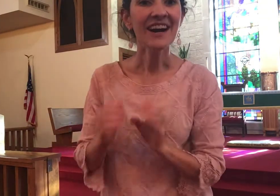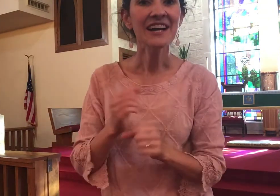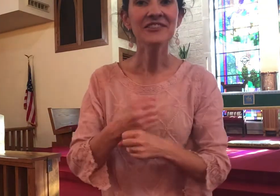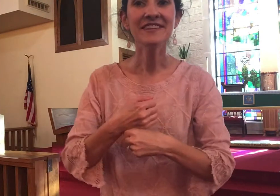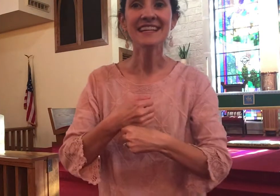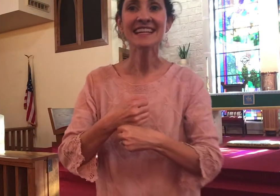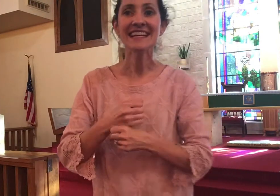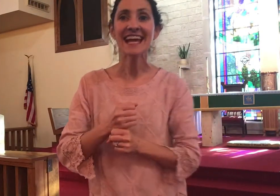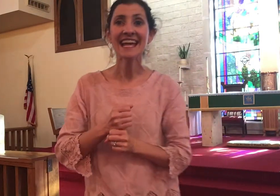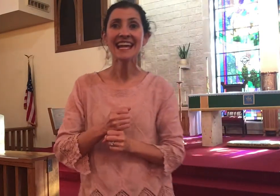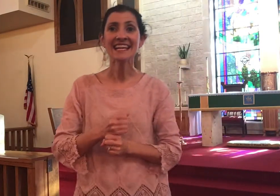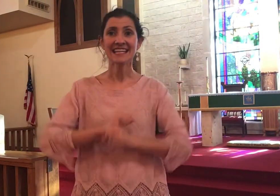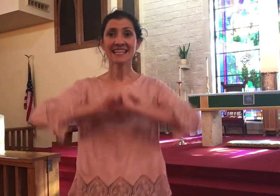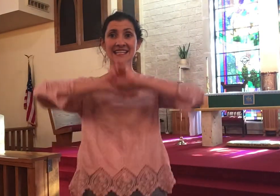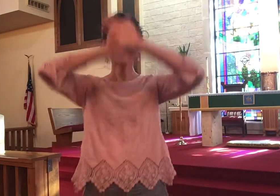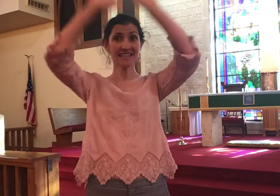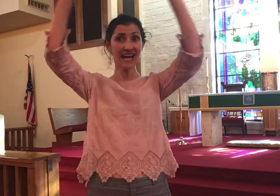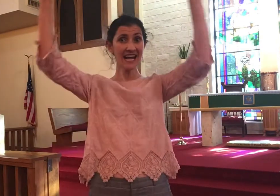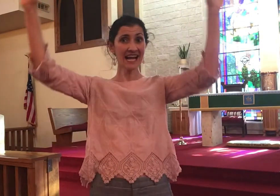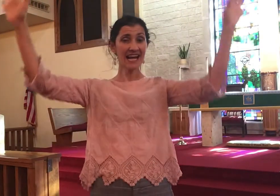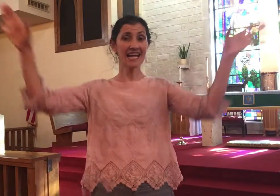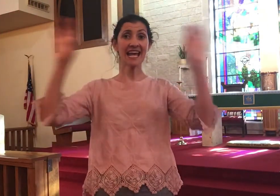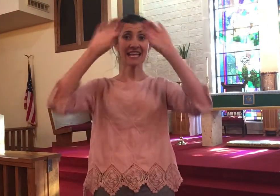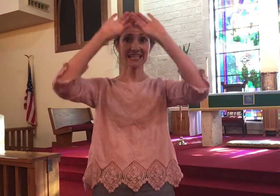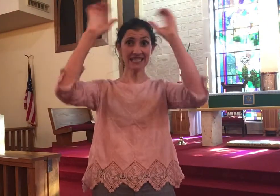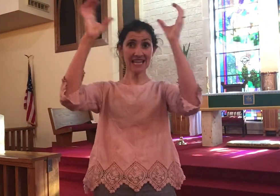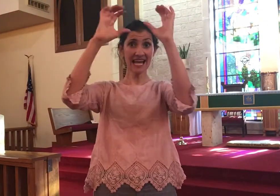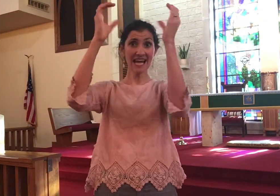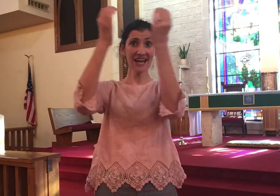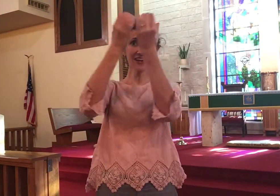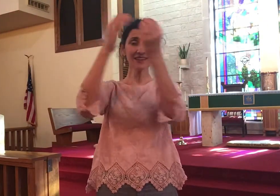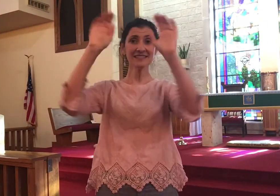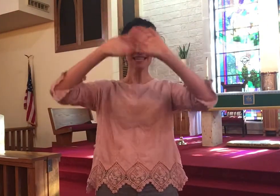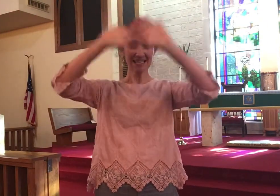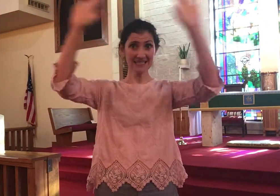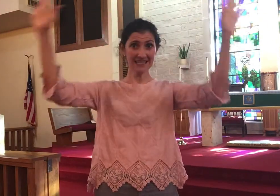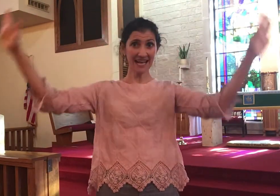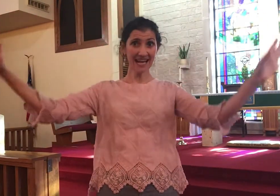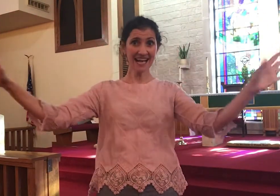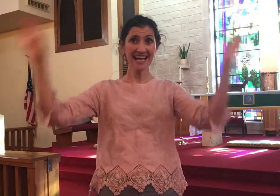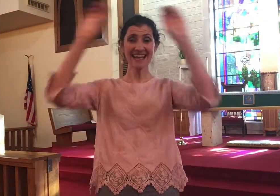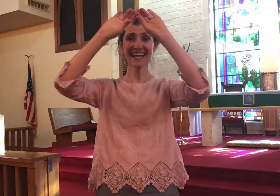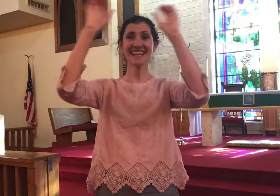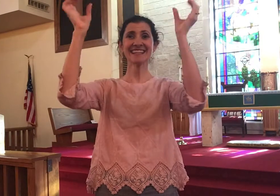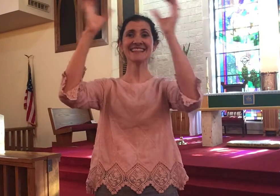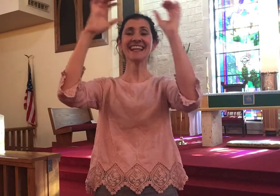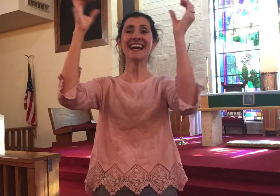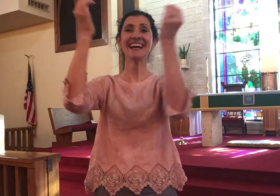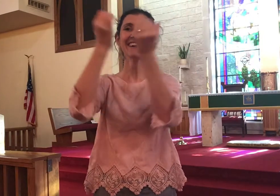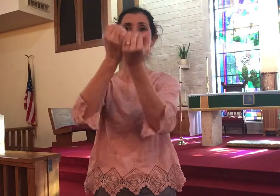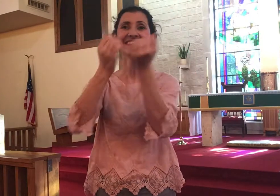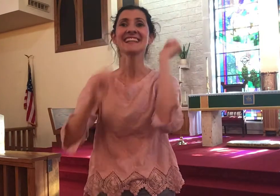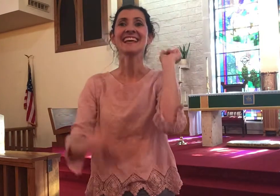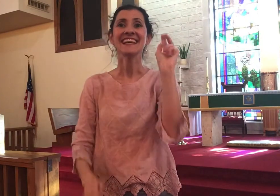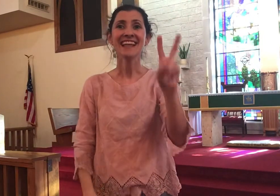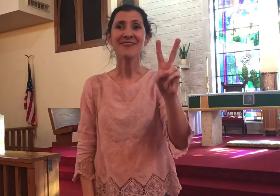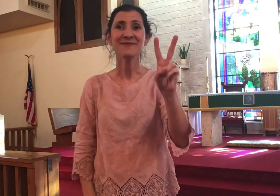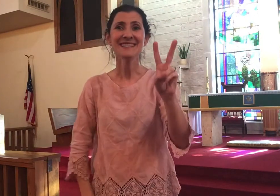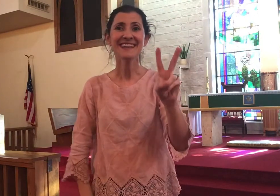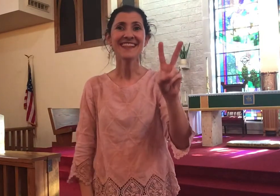created sky and clouds sky and clouds that was on